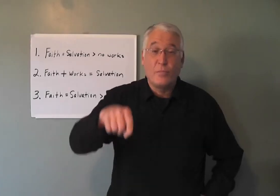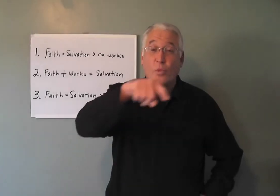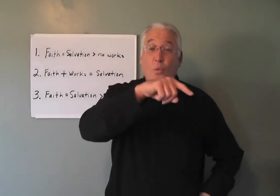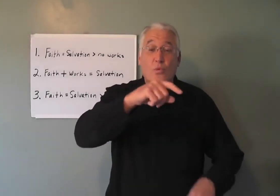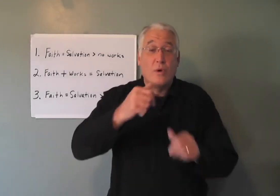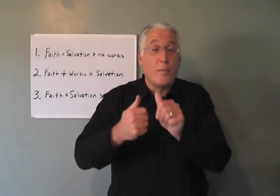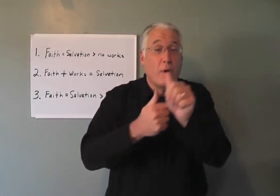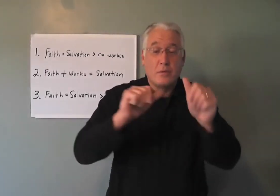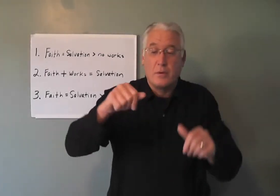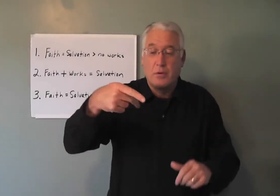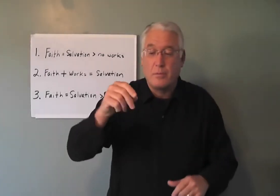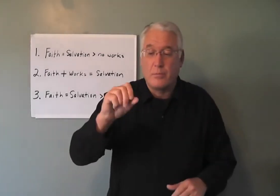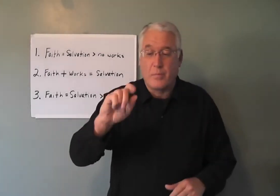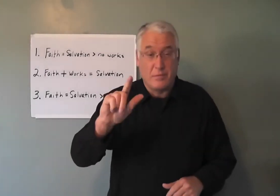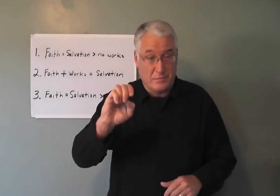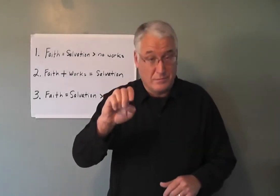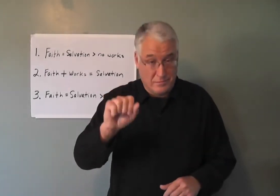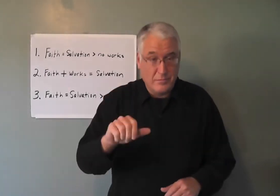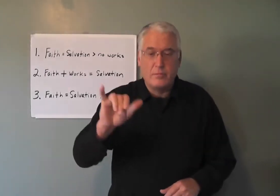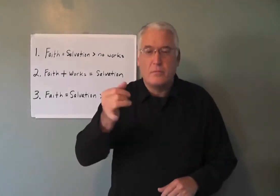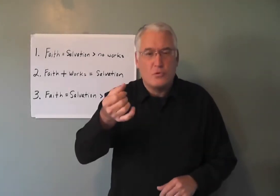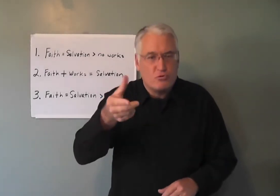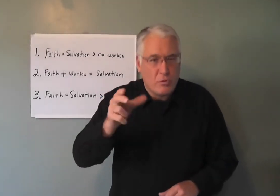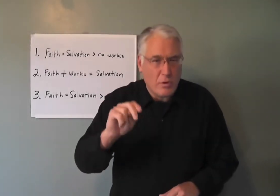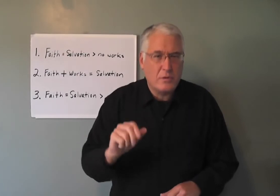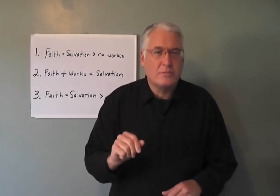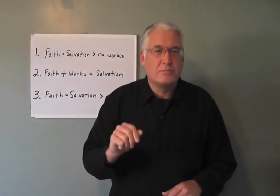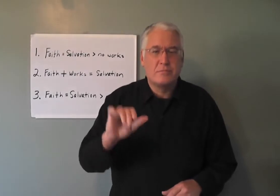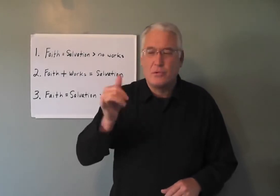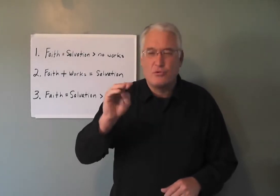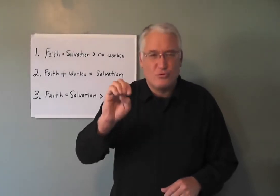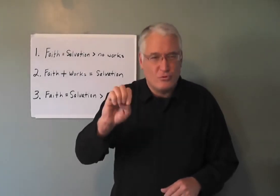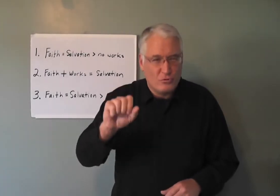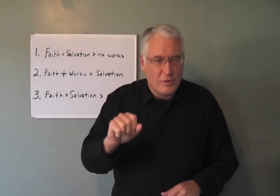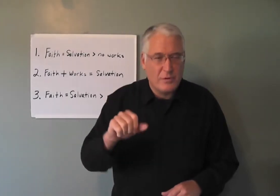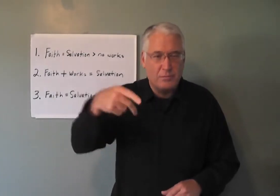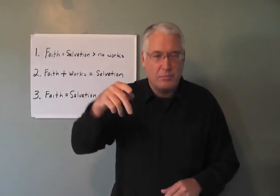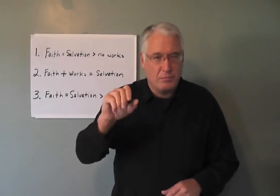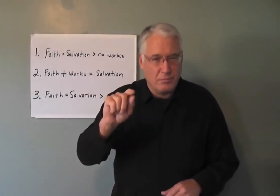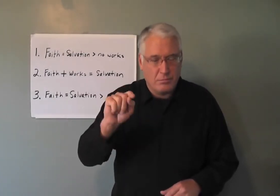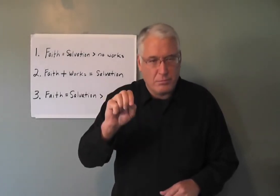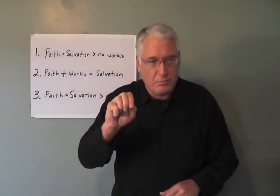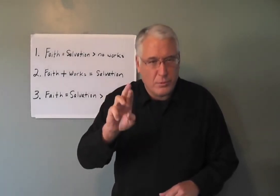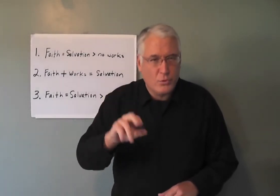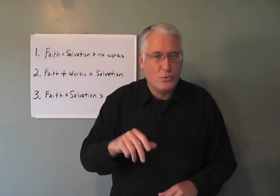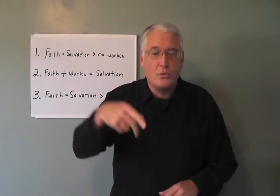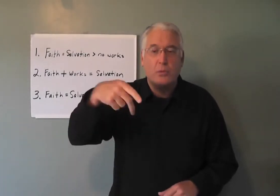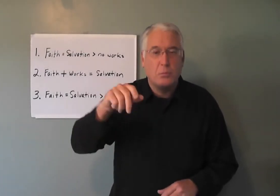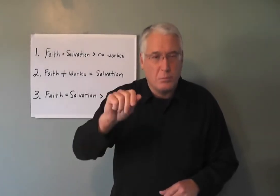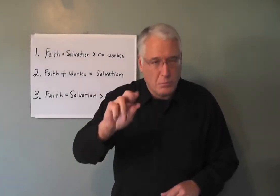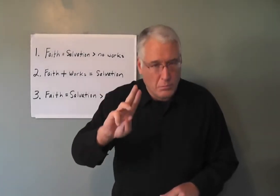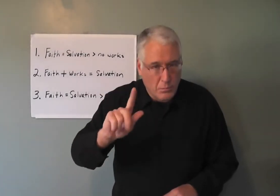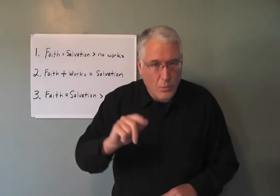These apostles, James, Peter, and Paul,